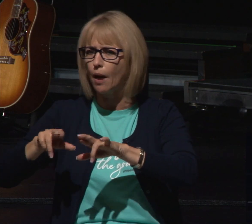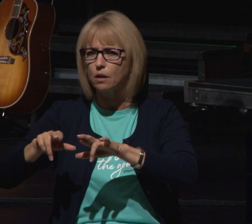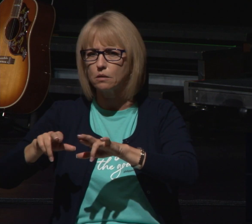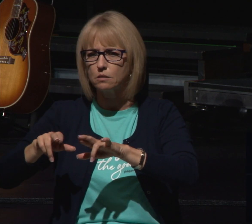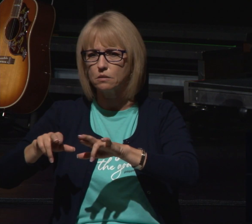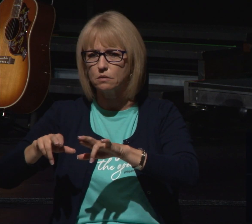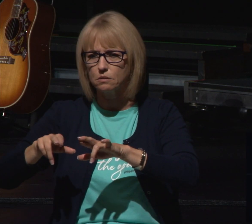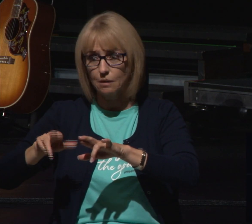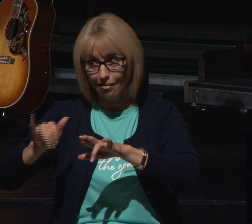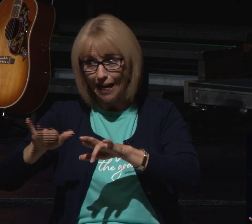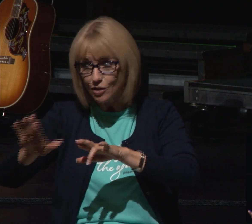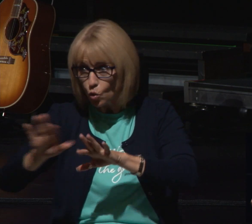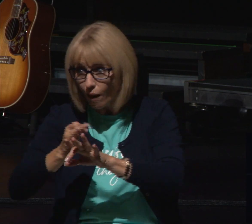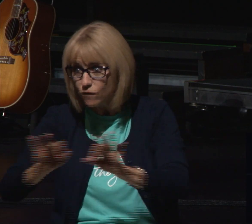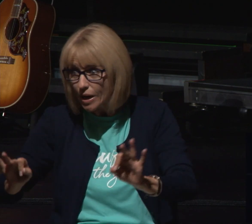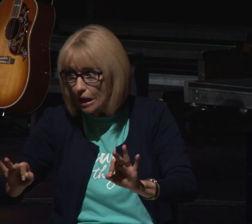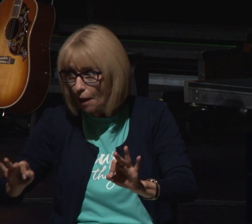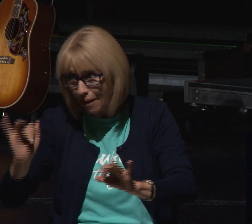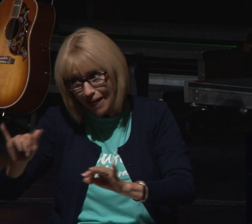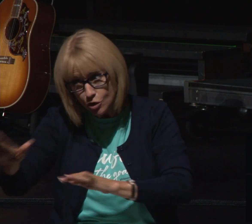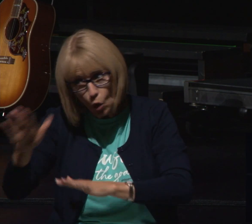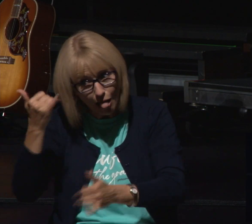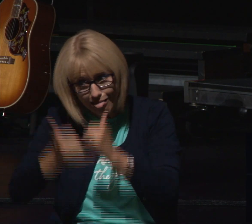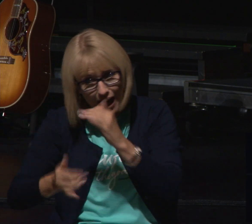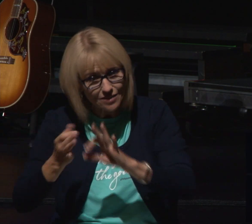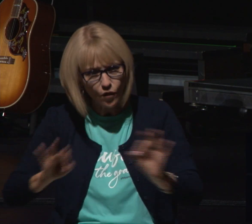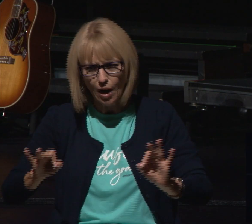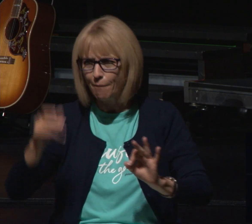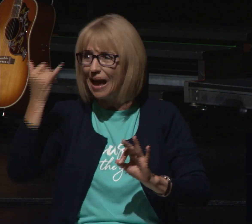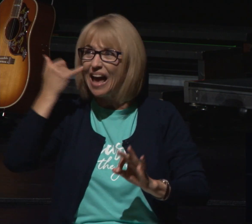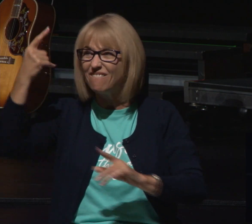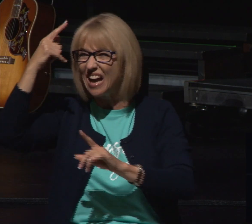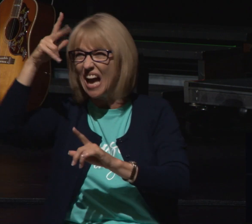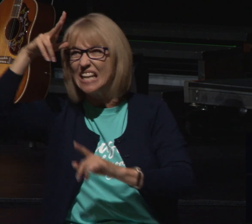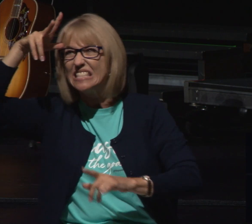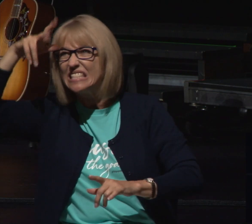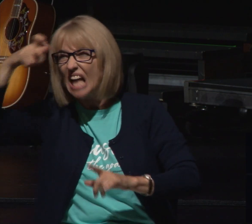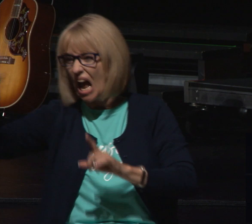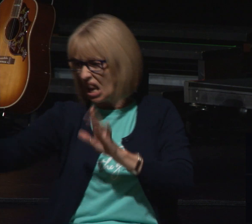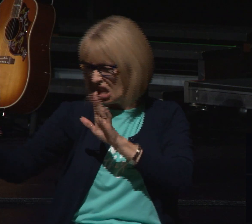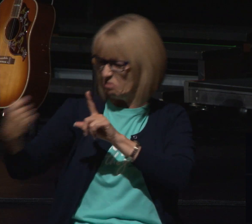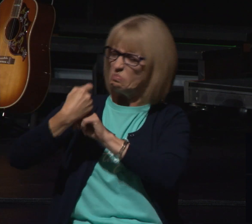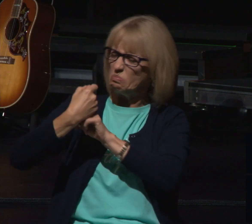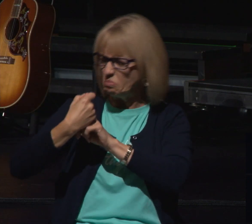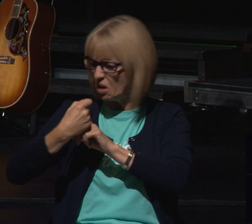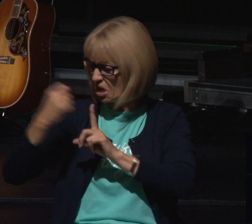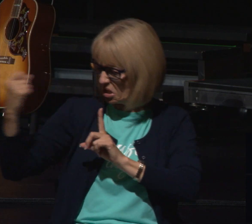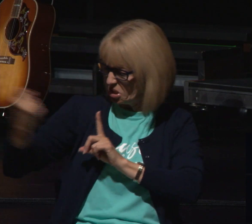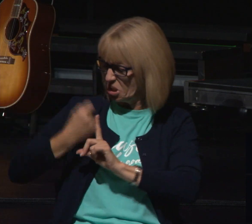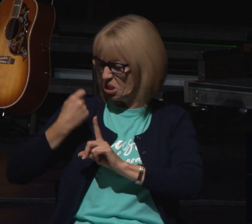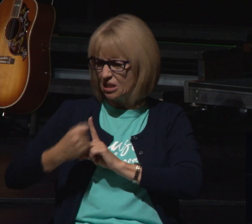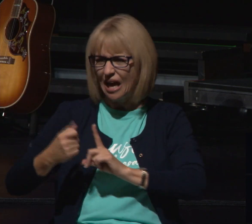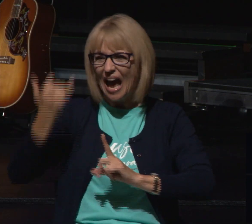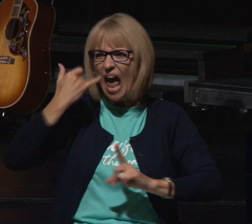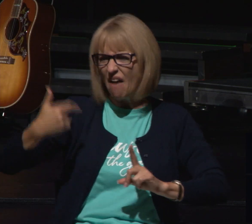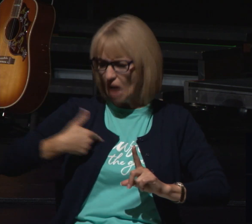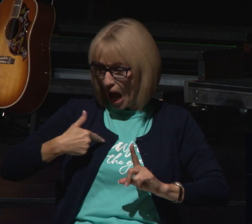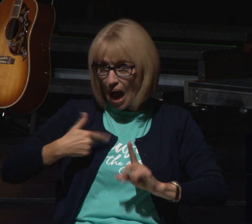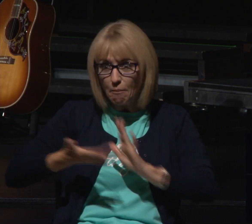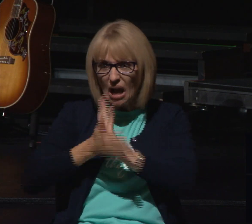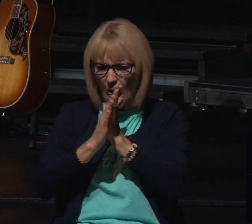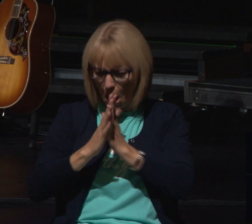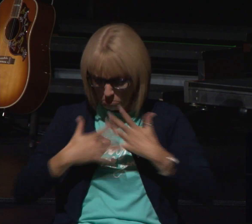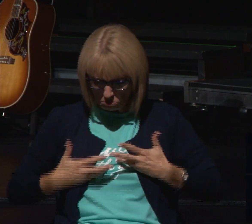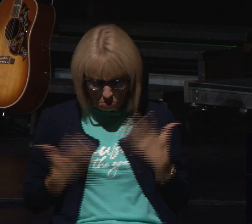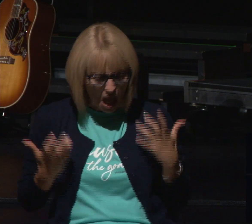when the evil one overwhelms you and knocks you down there's the natural response that comes and he's so thrilled when you come out bitter